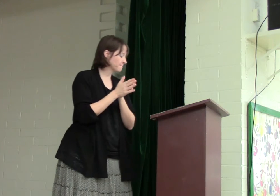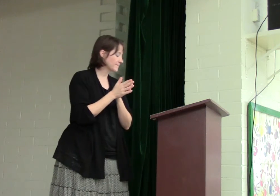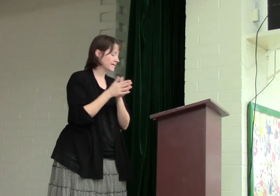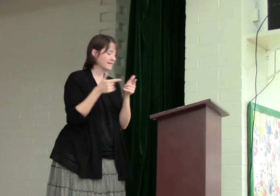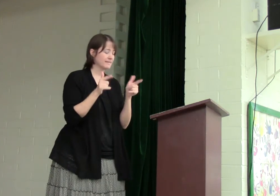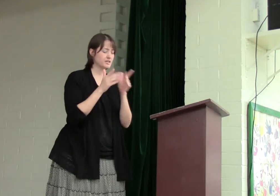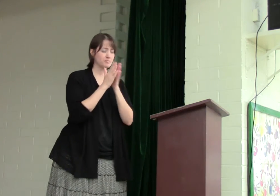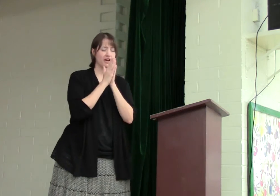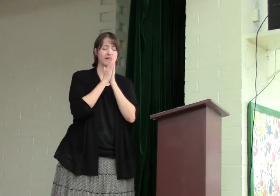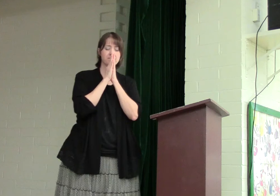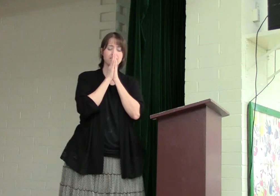Let's pray.